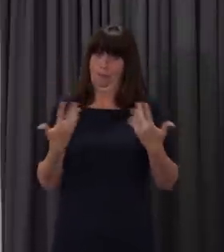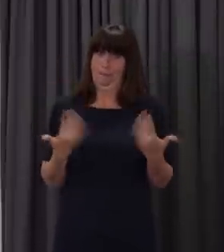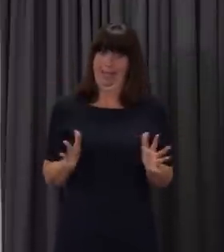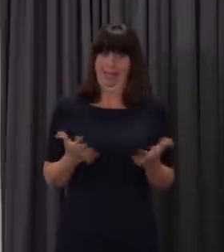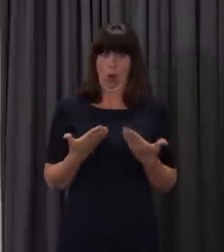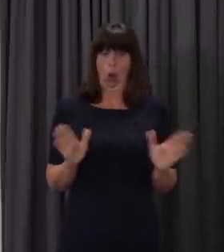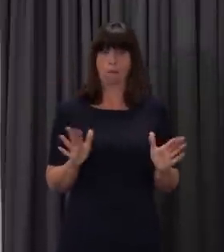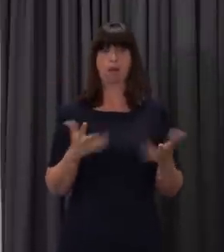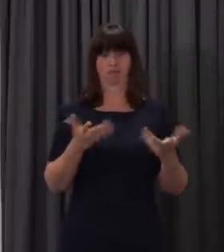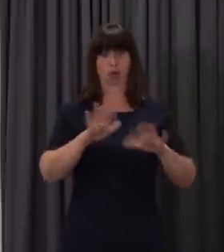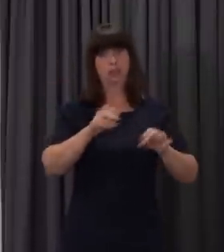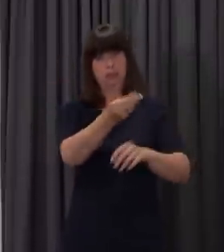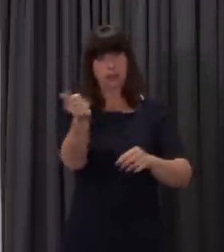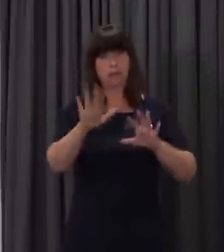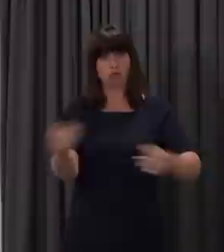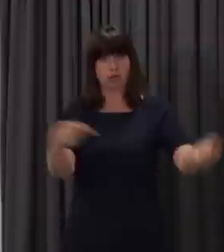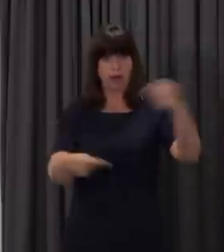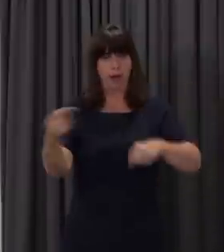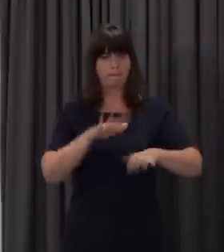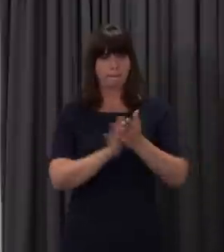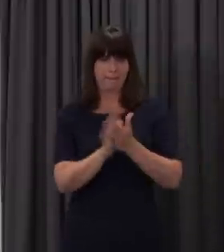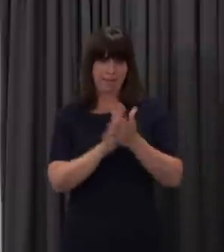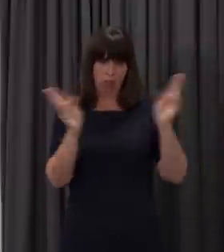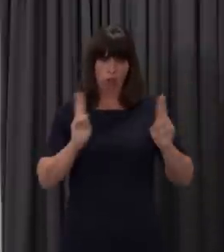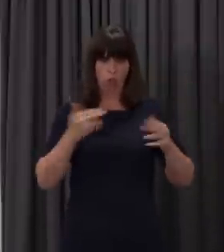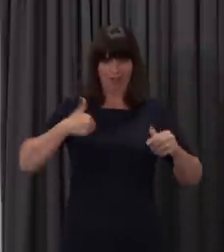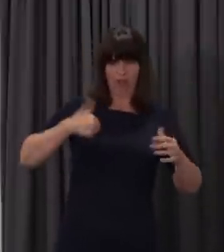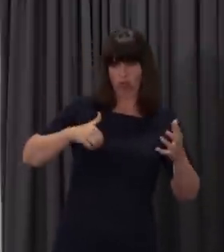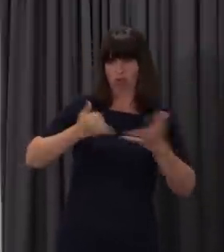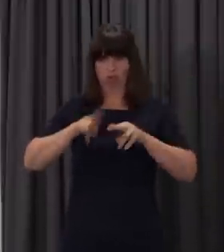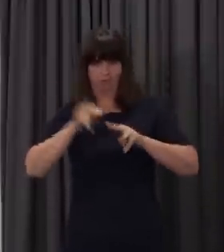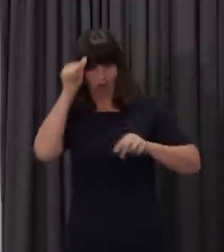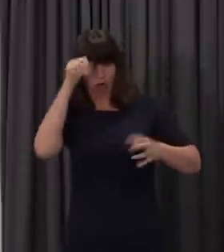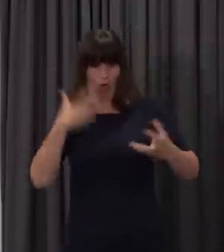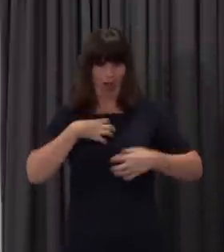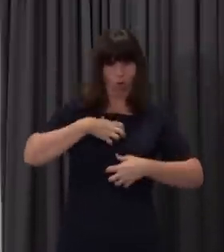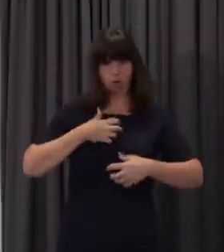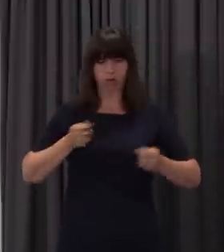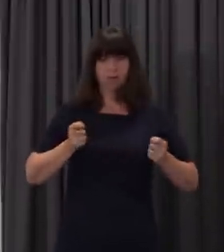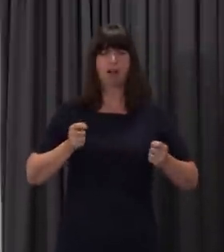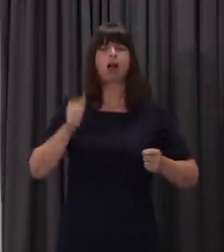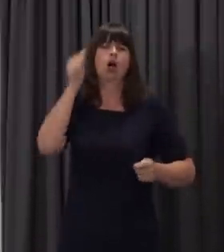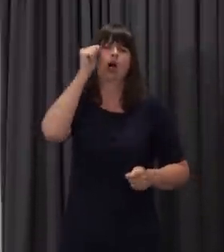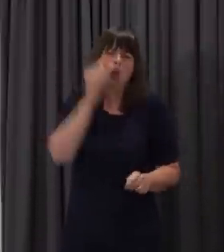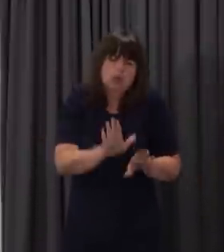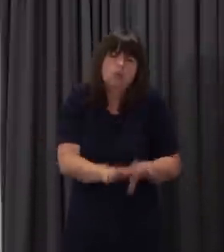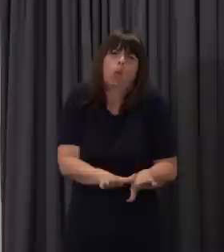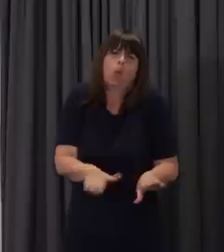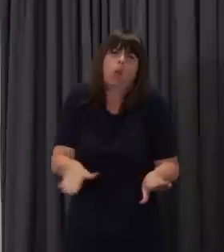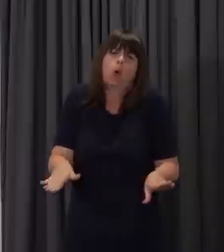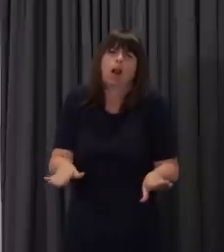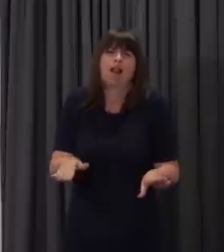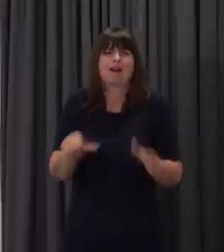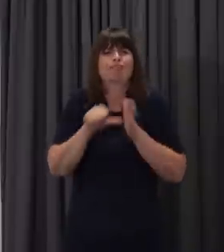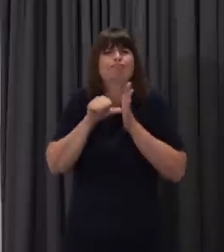for our youngest and our older students. Undoubtedly, it is a real challenge. And it is unrealistic to expect our very youngest learners to be